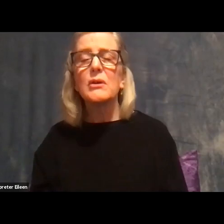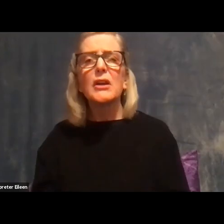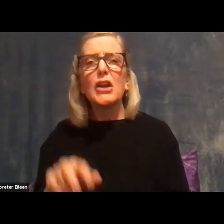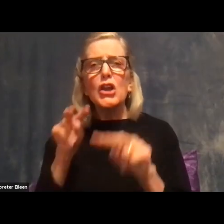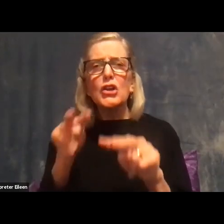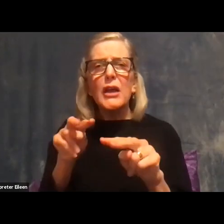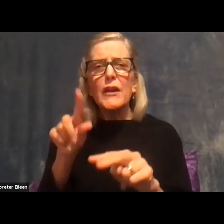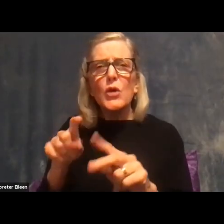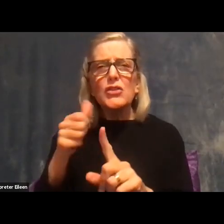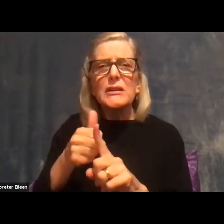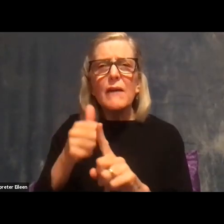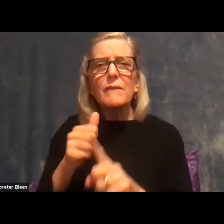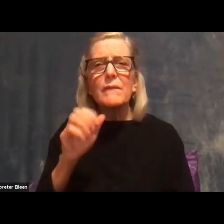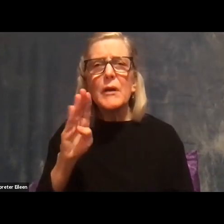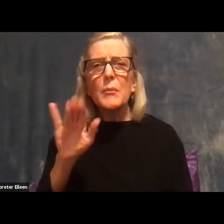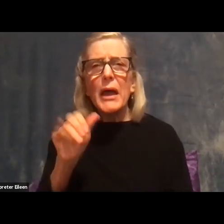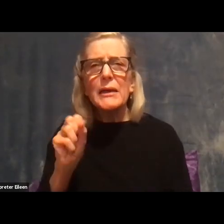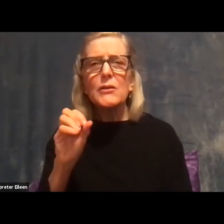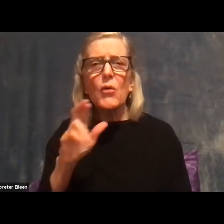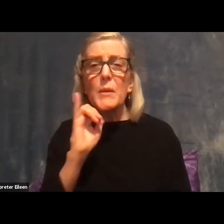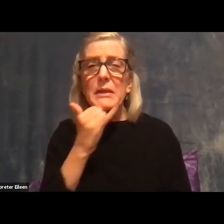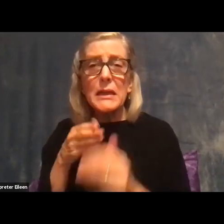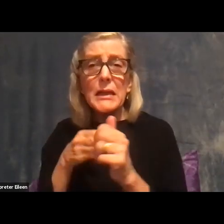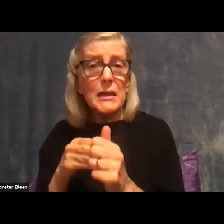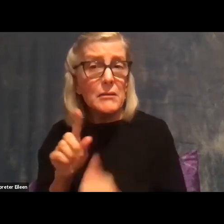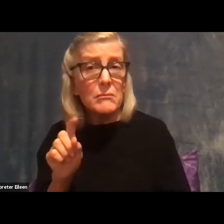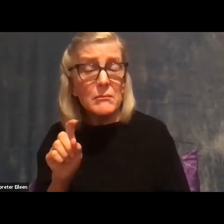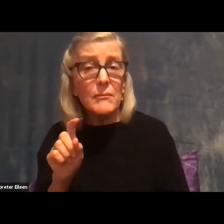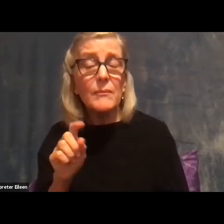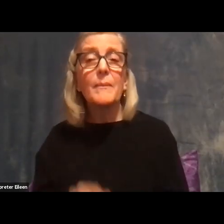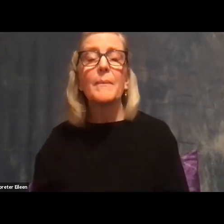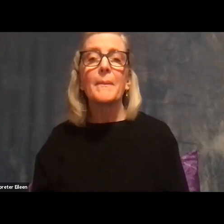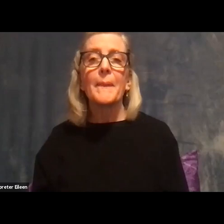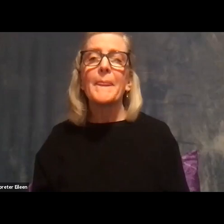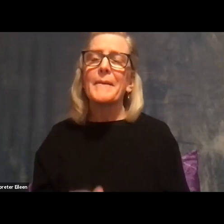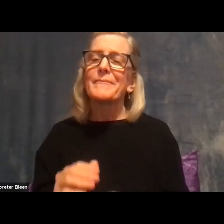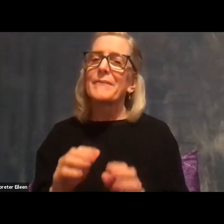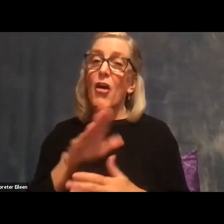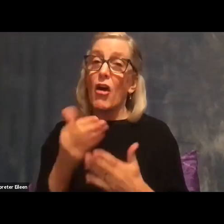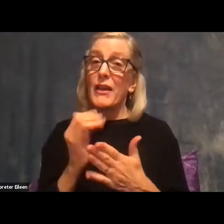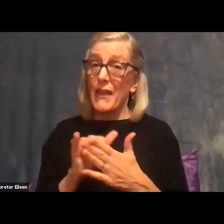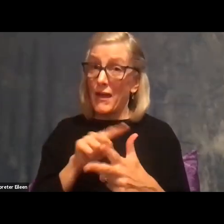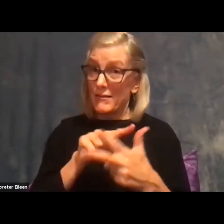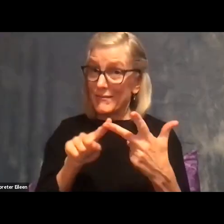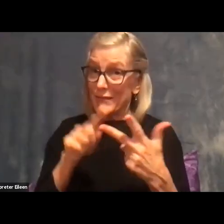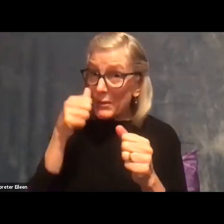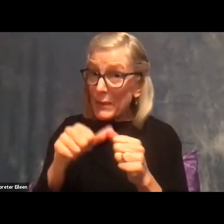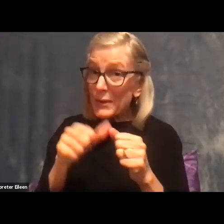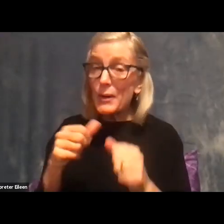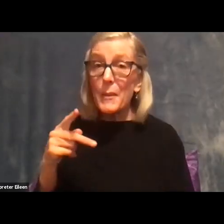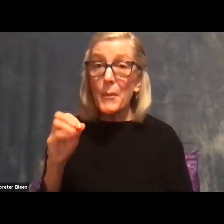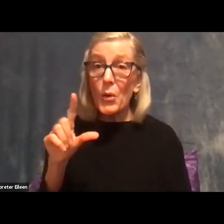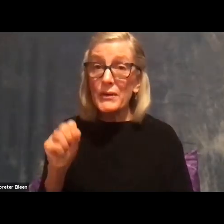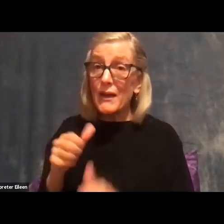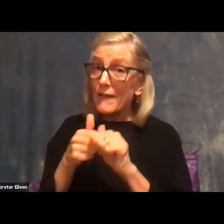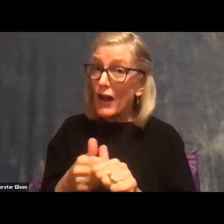along those lines. And regardless, you always want to keep in mind that polls are based on probabilities. They're based on statistics. So they're only